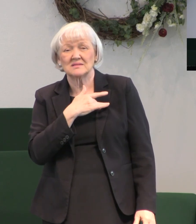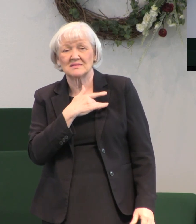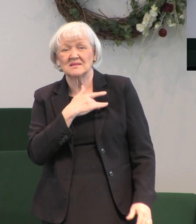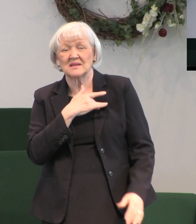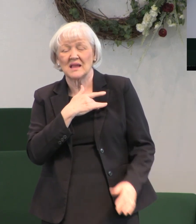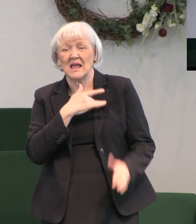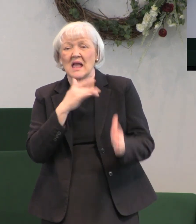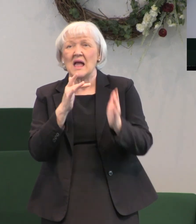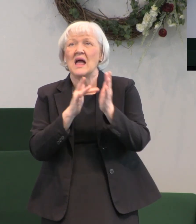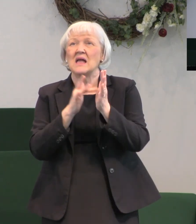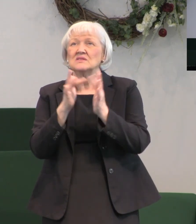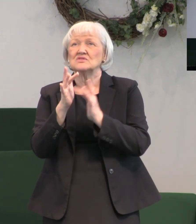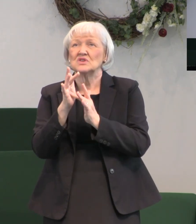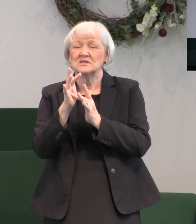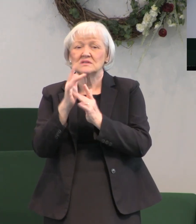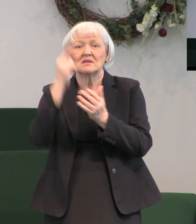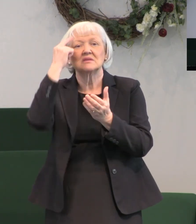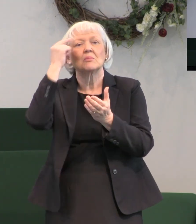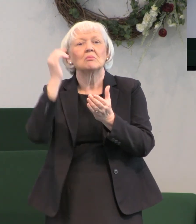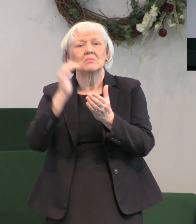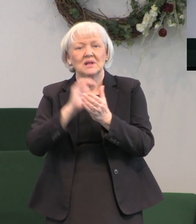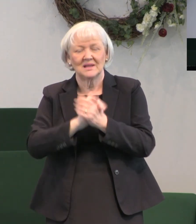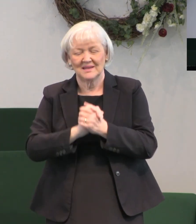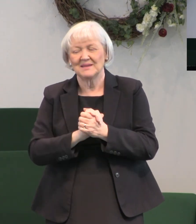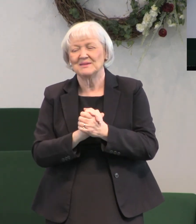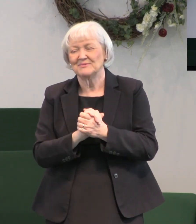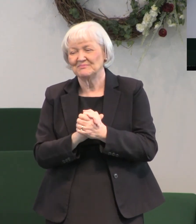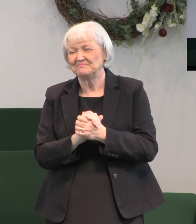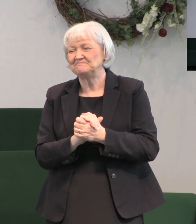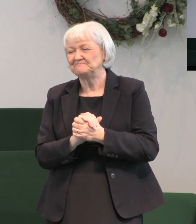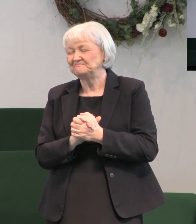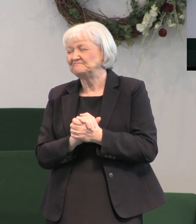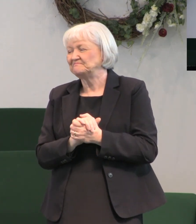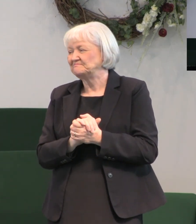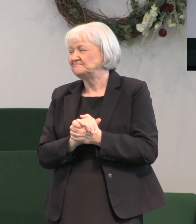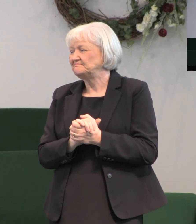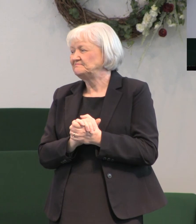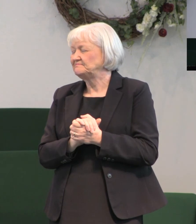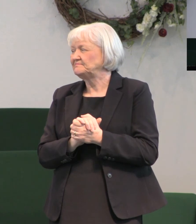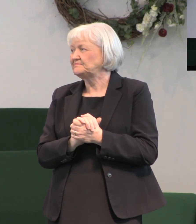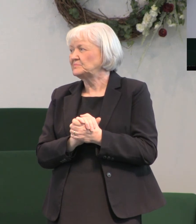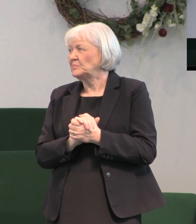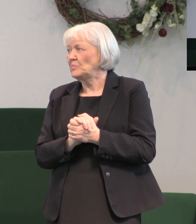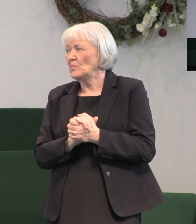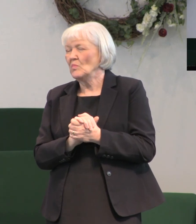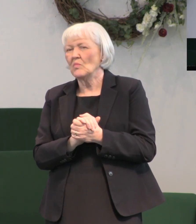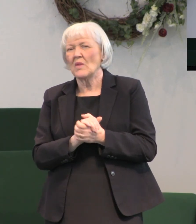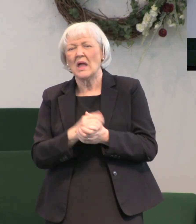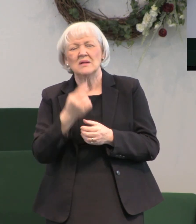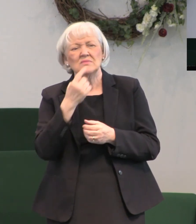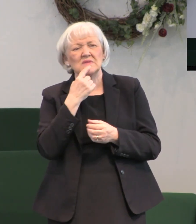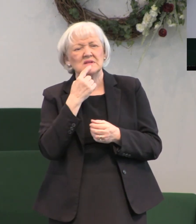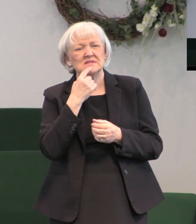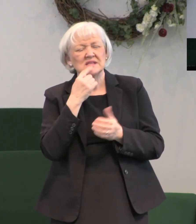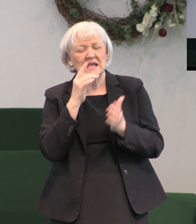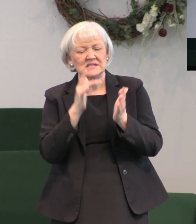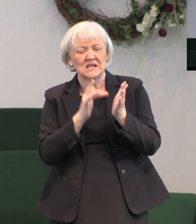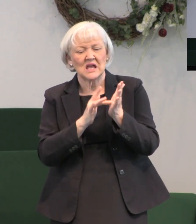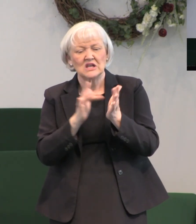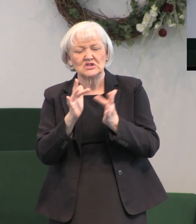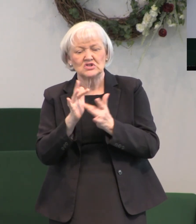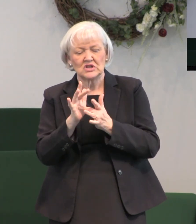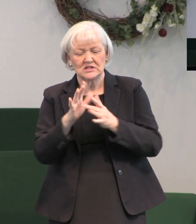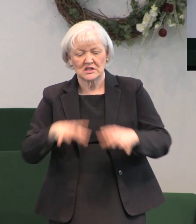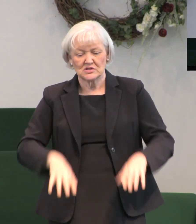and Jesus can be believed on in the world and then it says that Jesus was received up